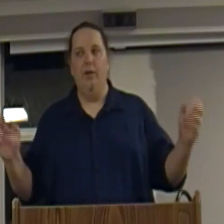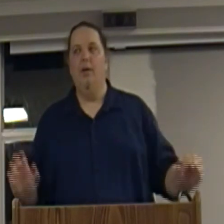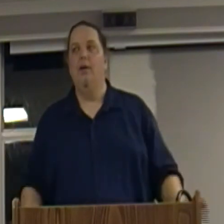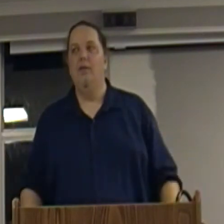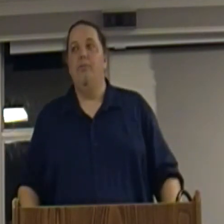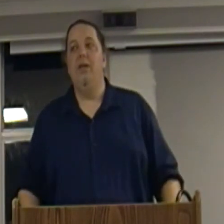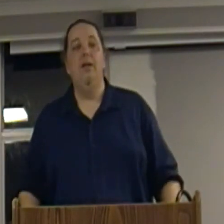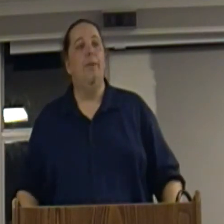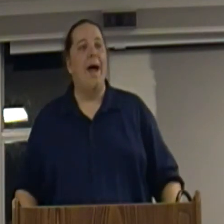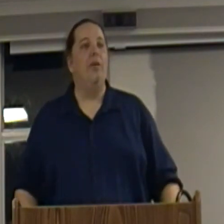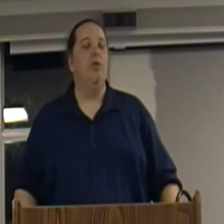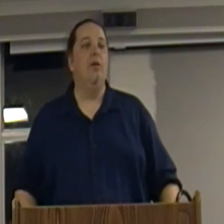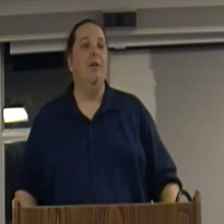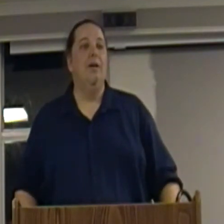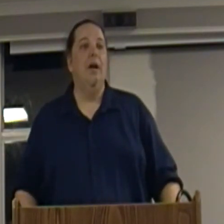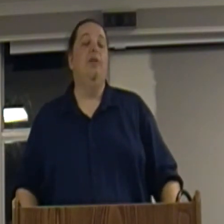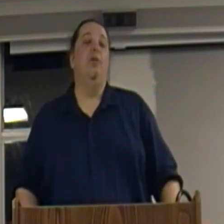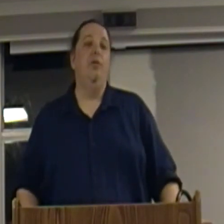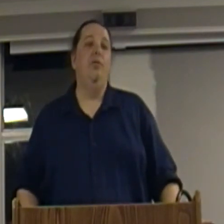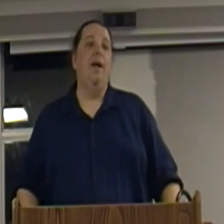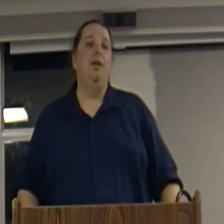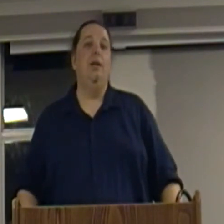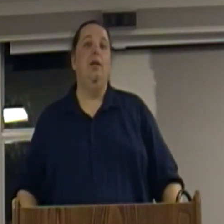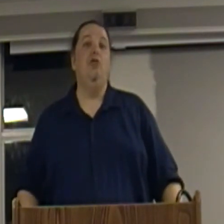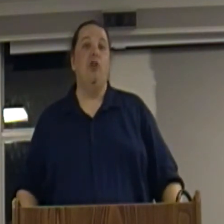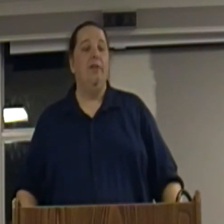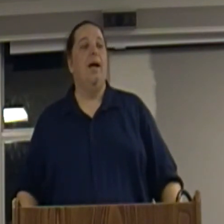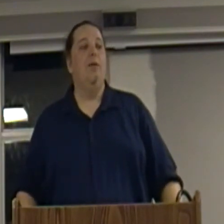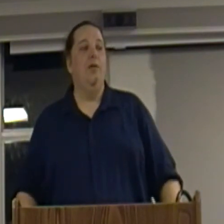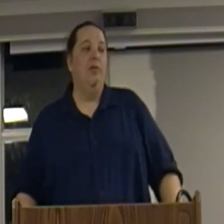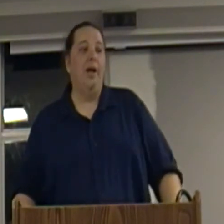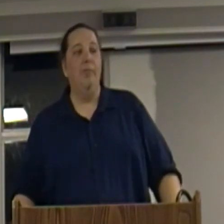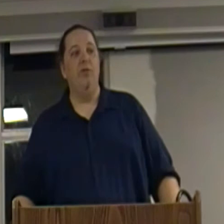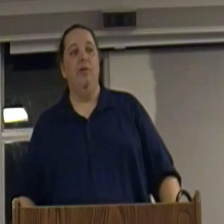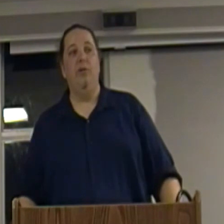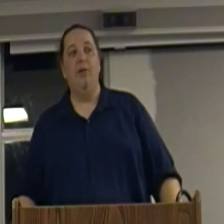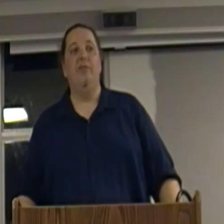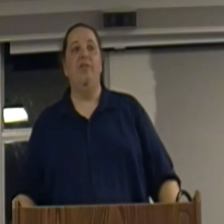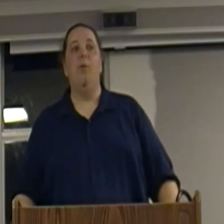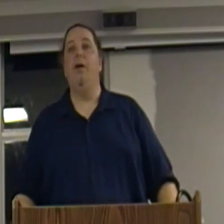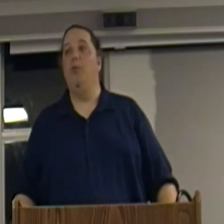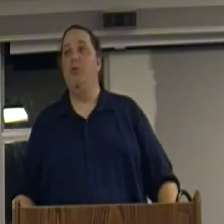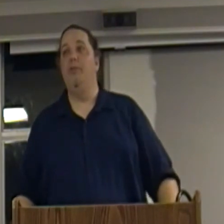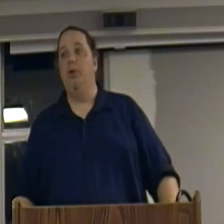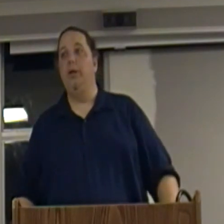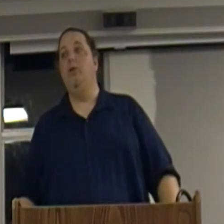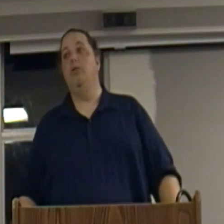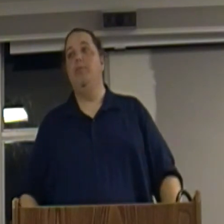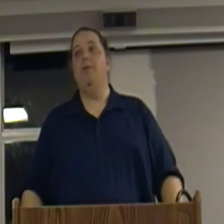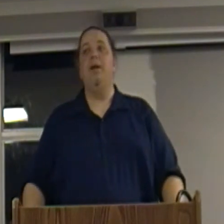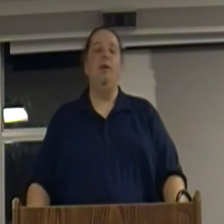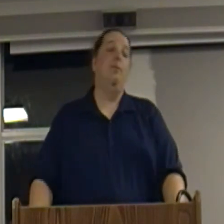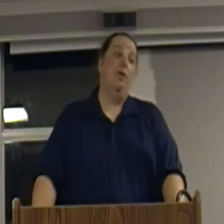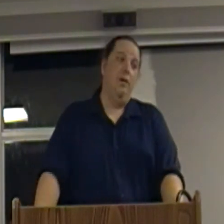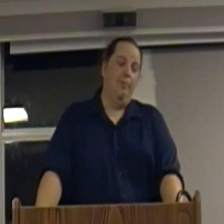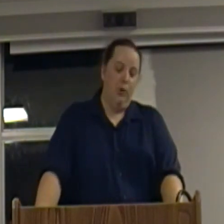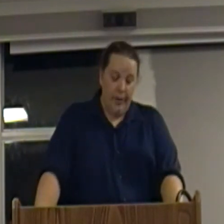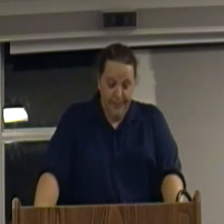to be a bastard and so instead he shut down his entire business as if that would help his employees by making them all unemployed.